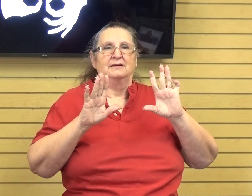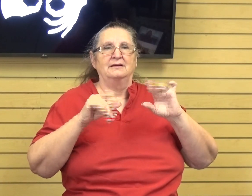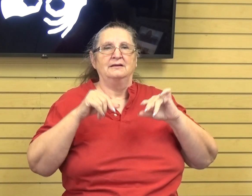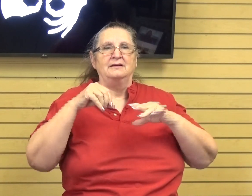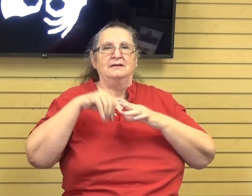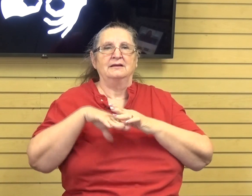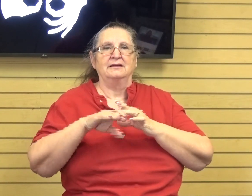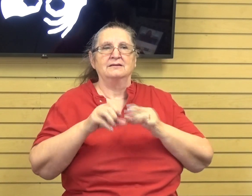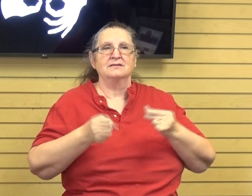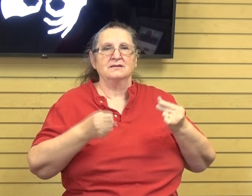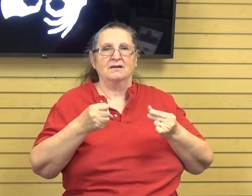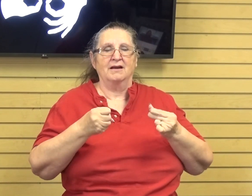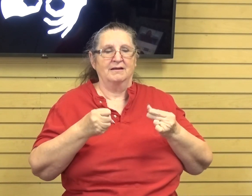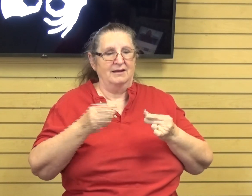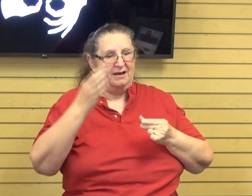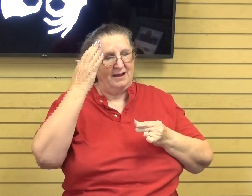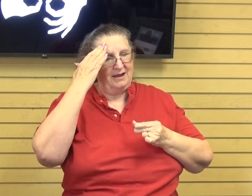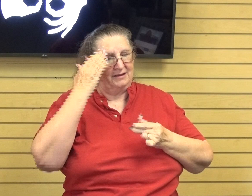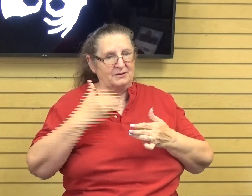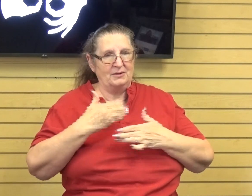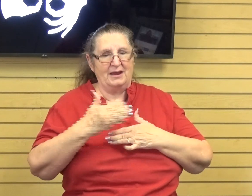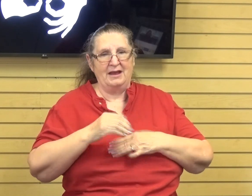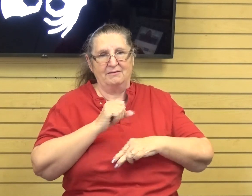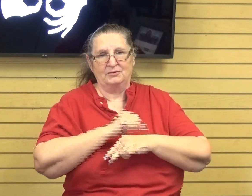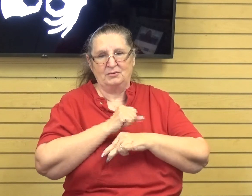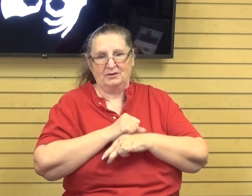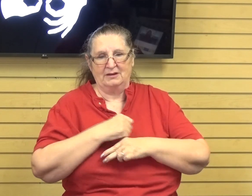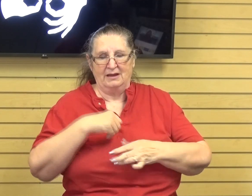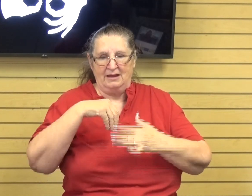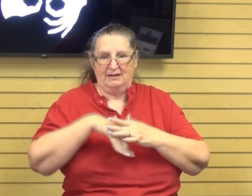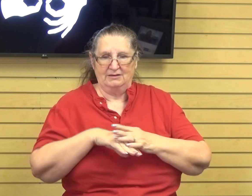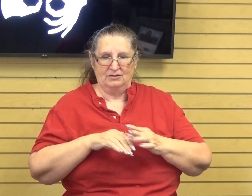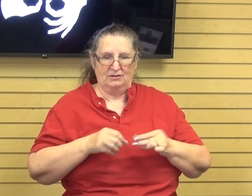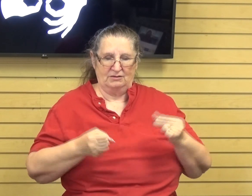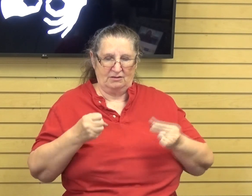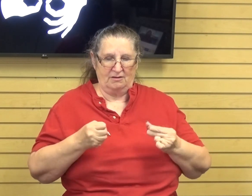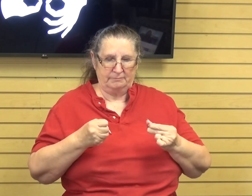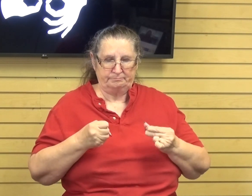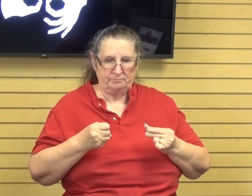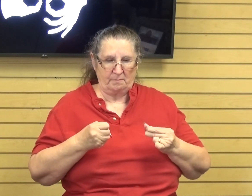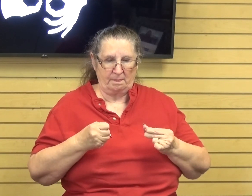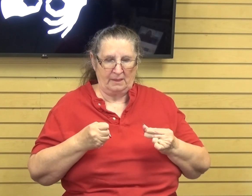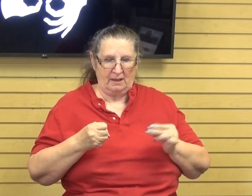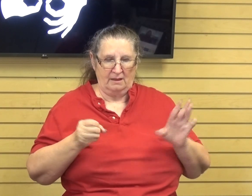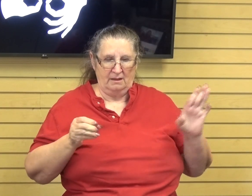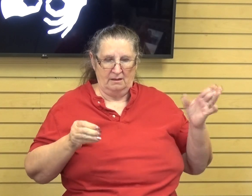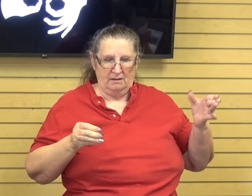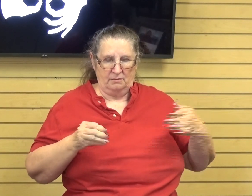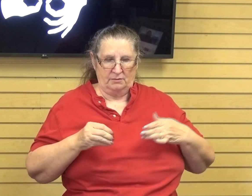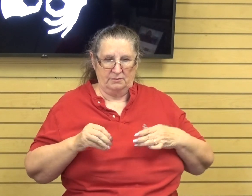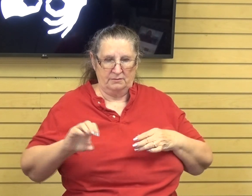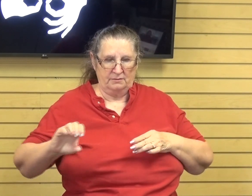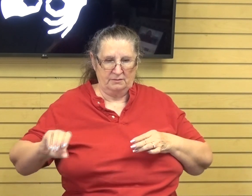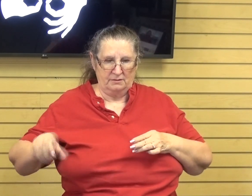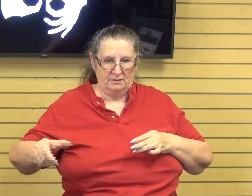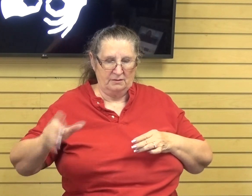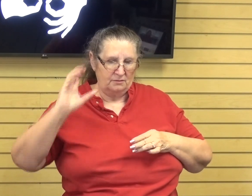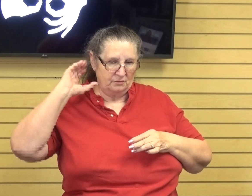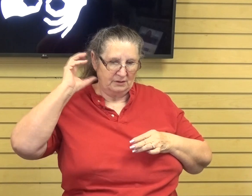car. I know after work sometimes when I get into the car and had a rough day, I turn the radio on and I